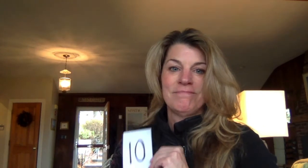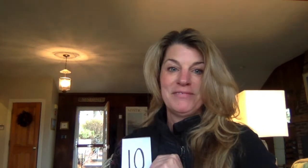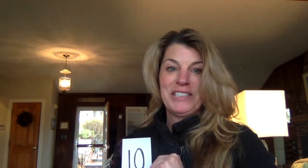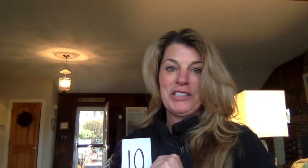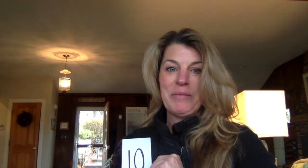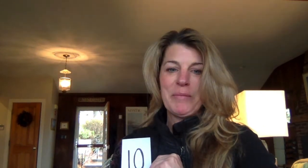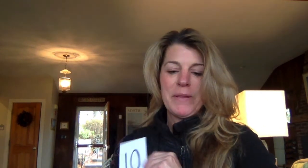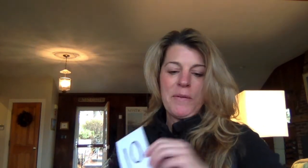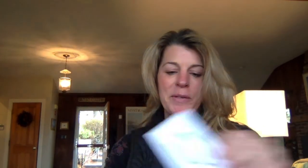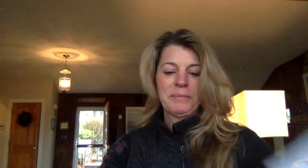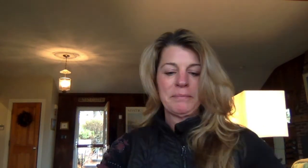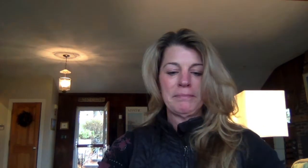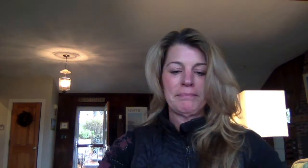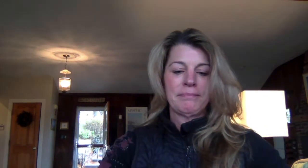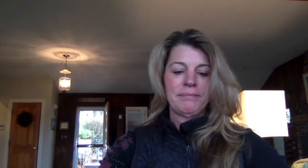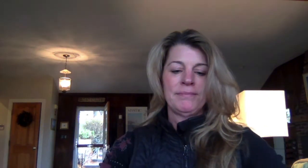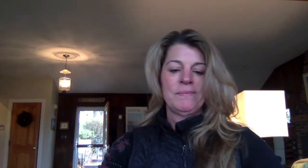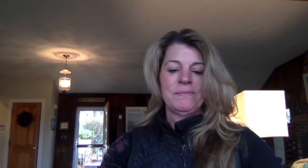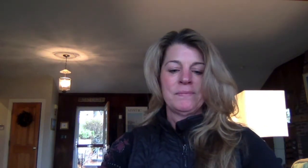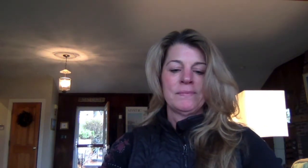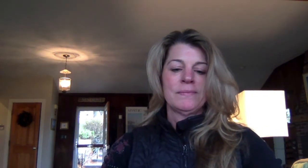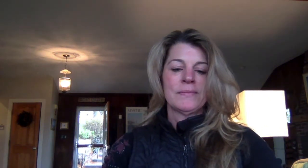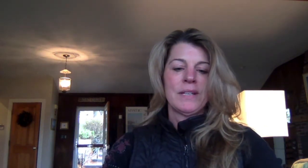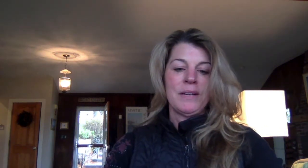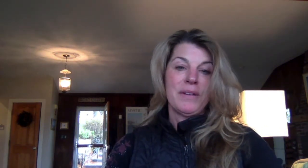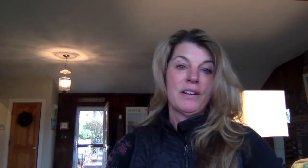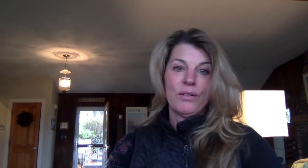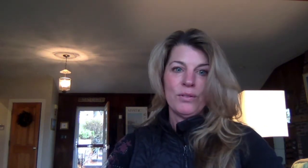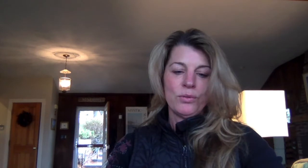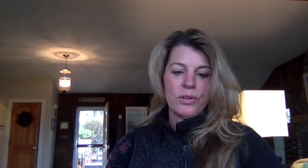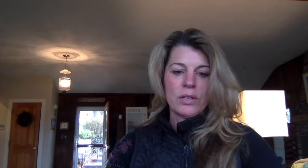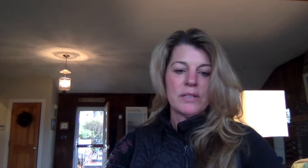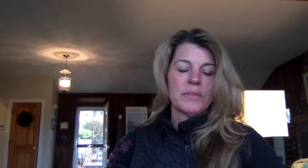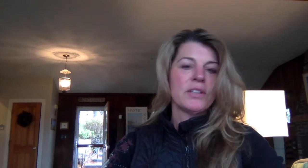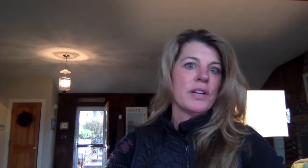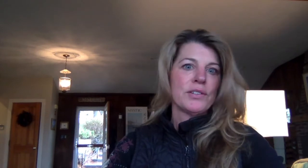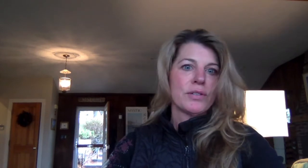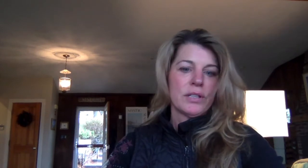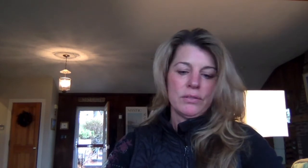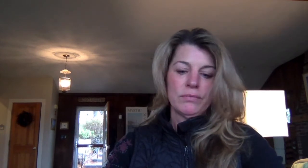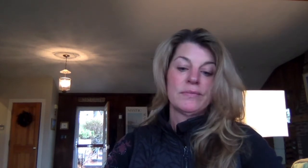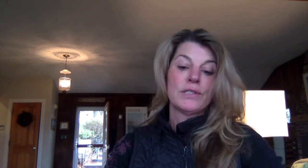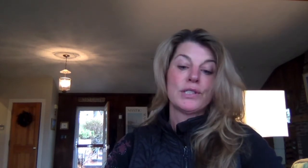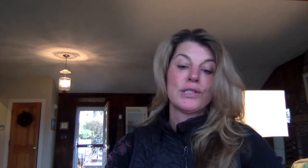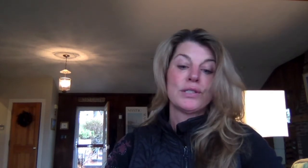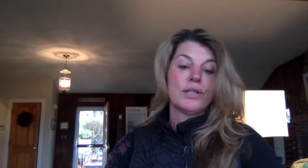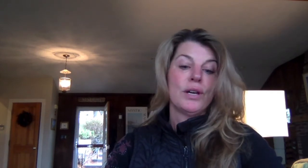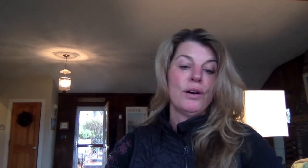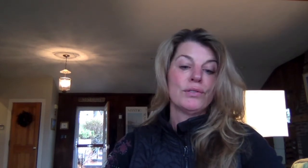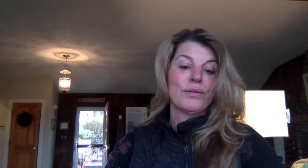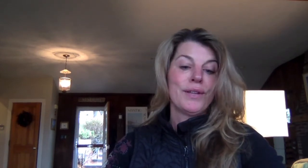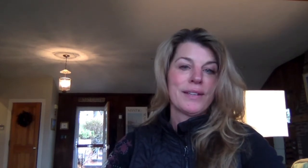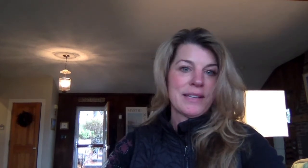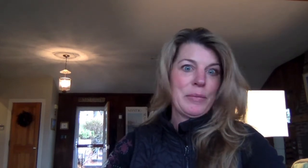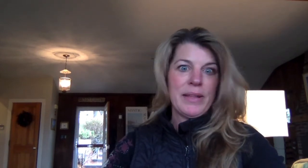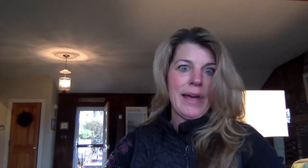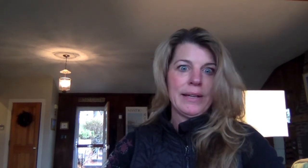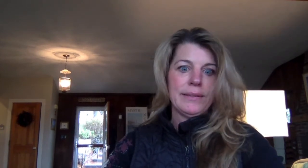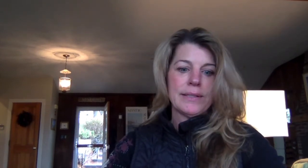did you remember that one okay I'm not gonna go in order cuz I'm gonna try and trick you so don't think it's gonna be that easy